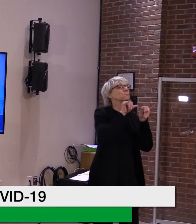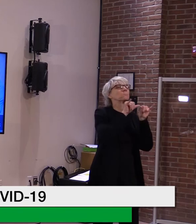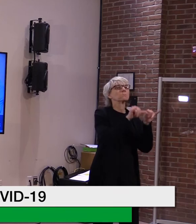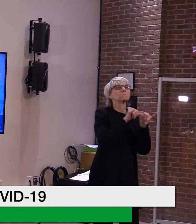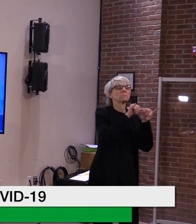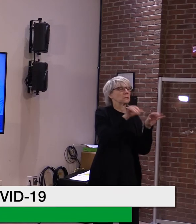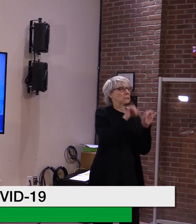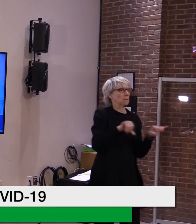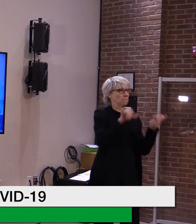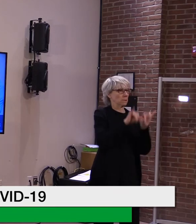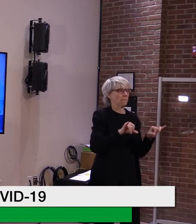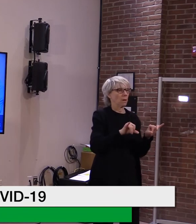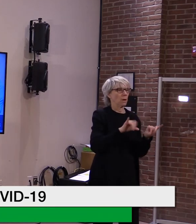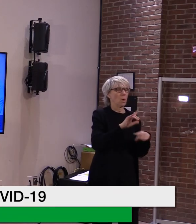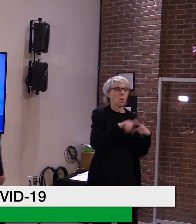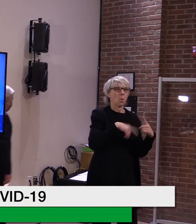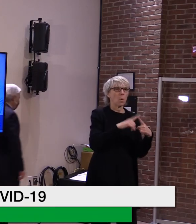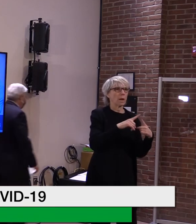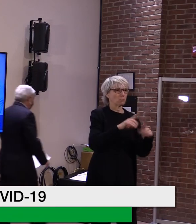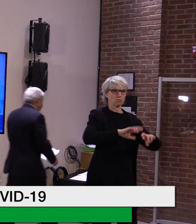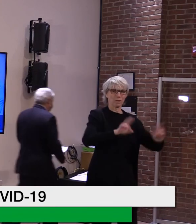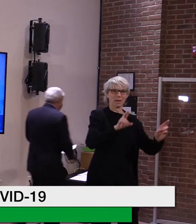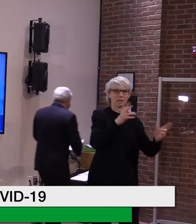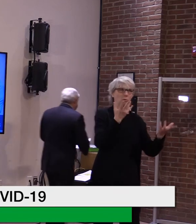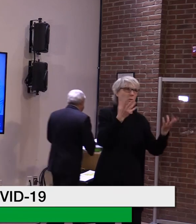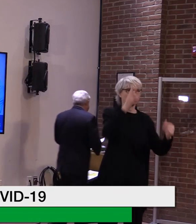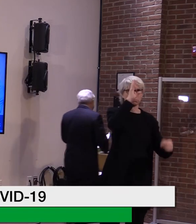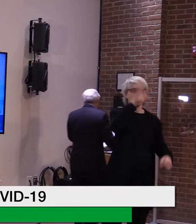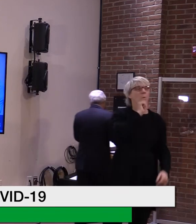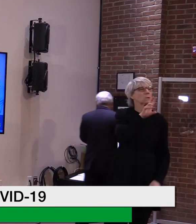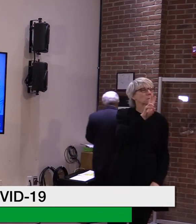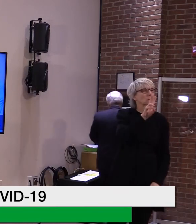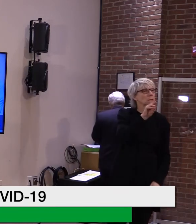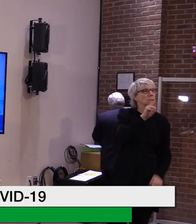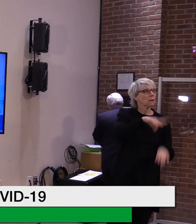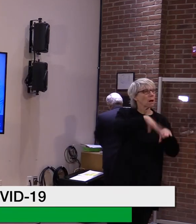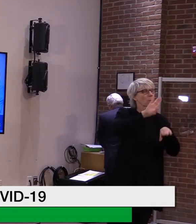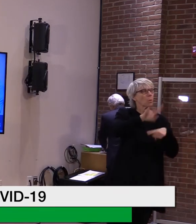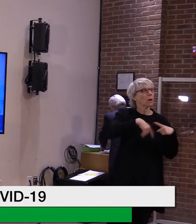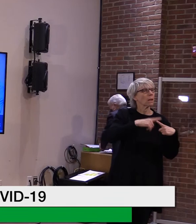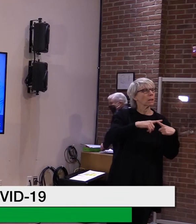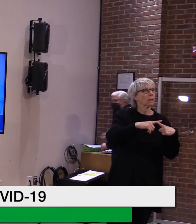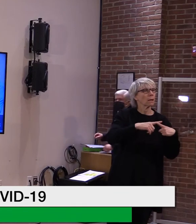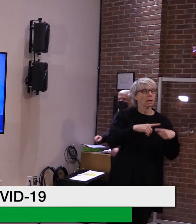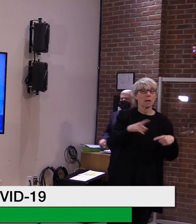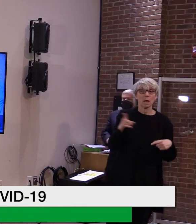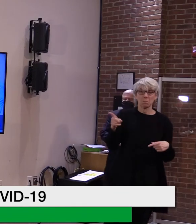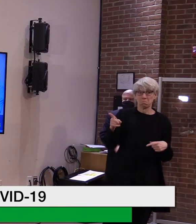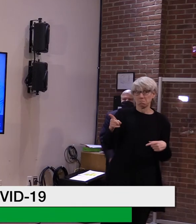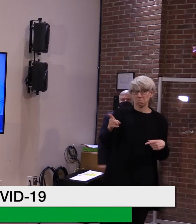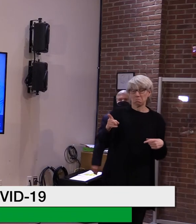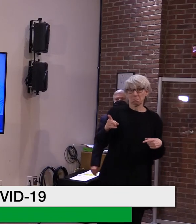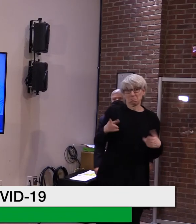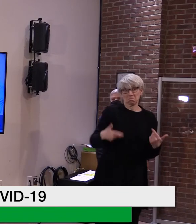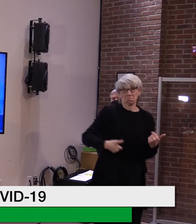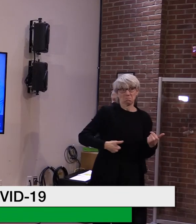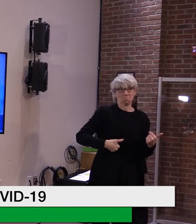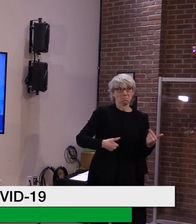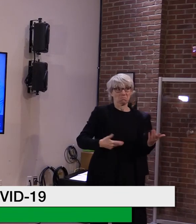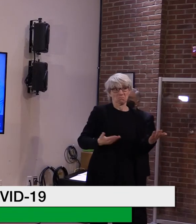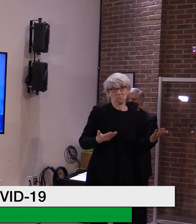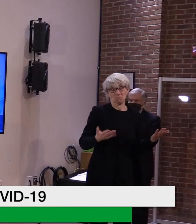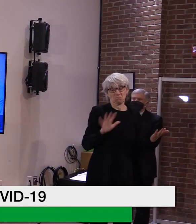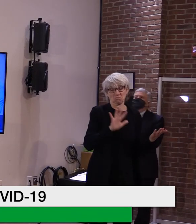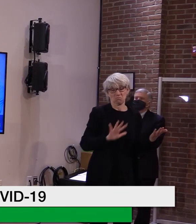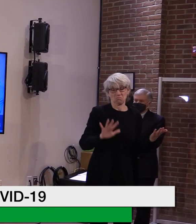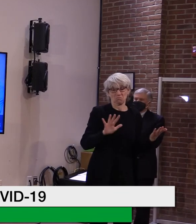say, 60? Yeah. Um, I would expect, uh, sometime in the next, uh, two weeks,